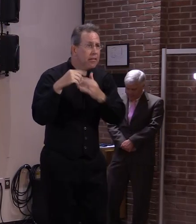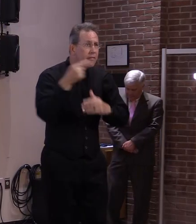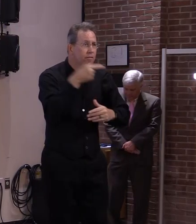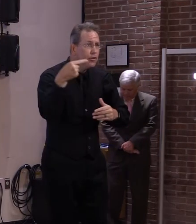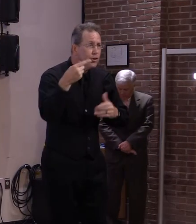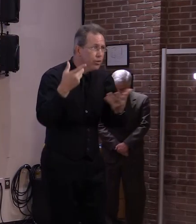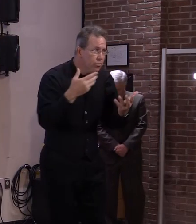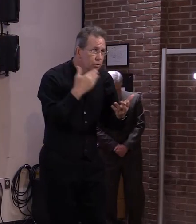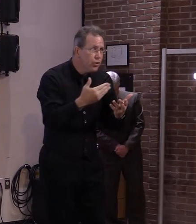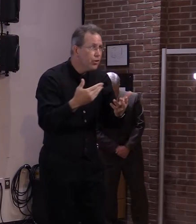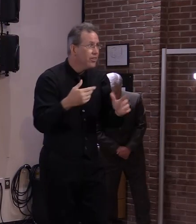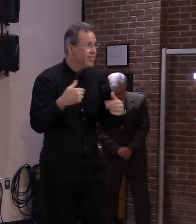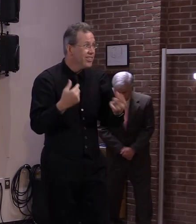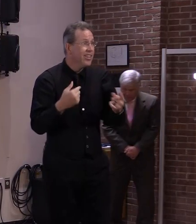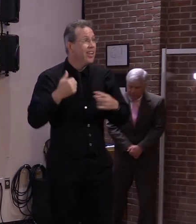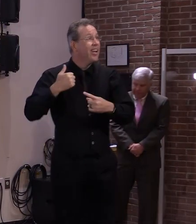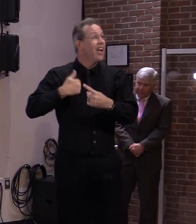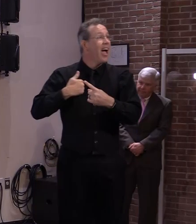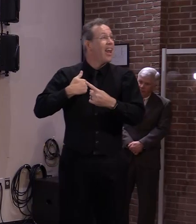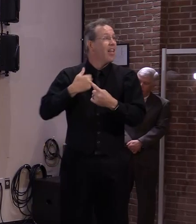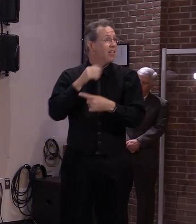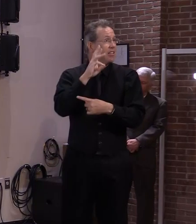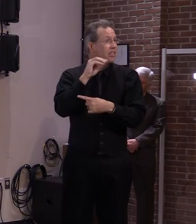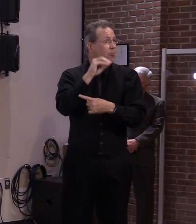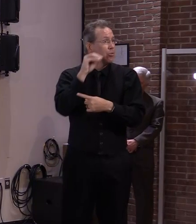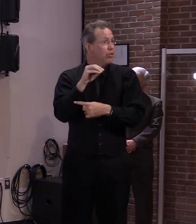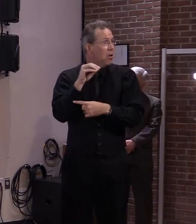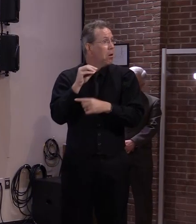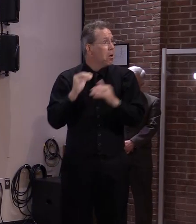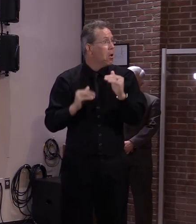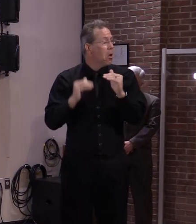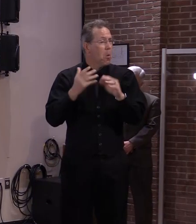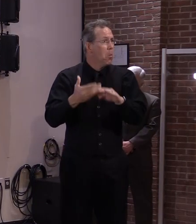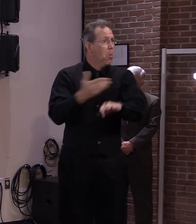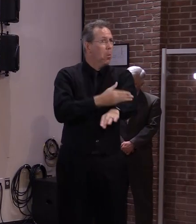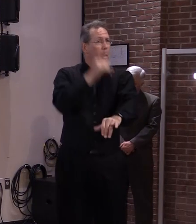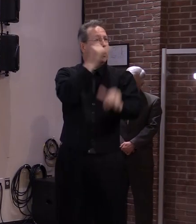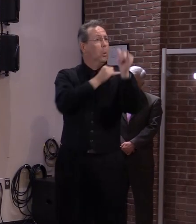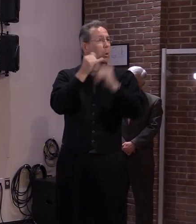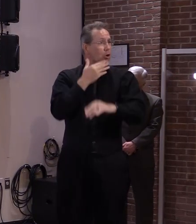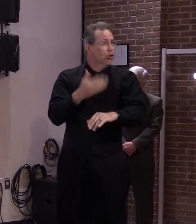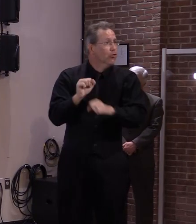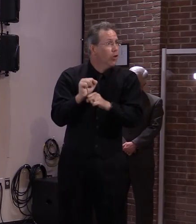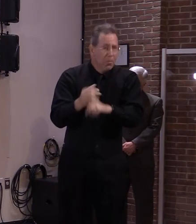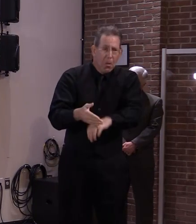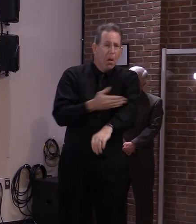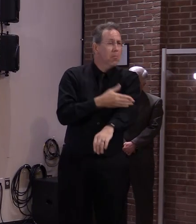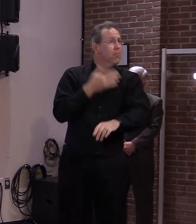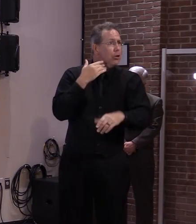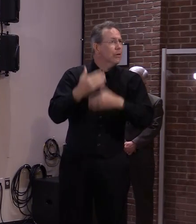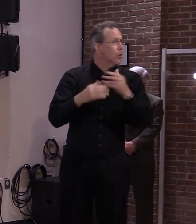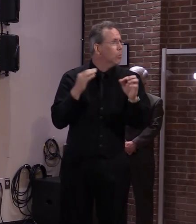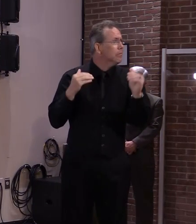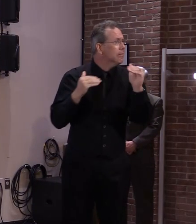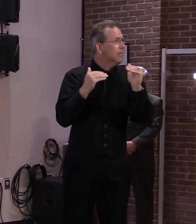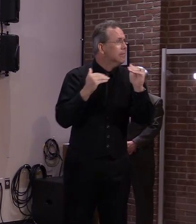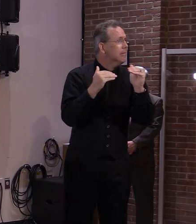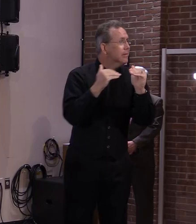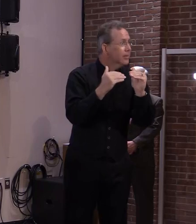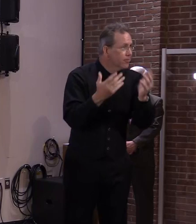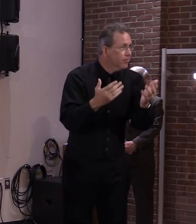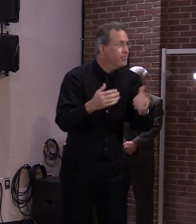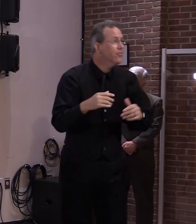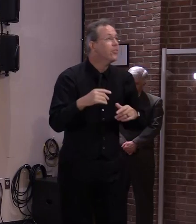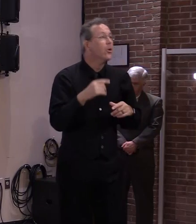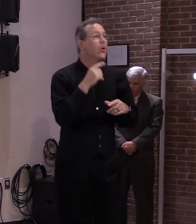remarkable from where they were. And the second doses, I think they're in the maybe the 9% range, something like that. But it's